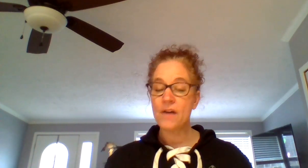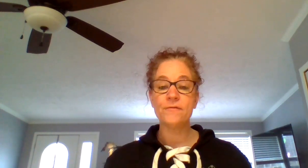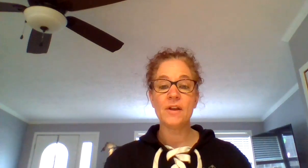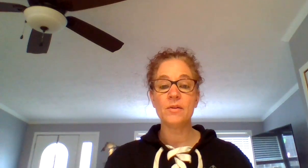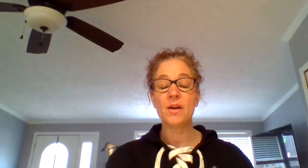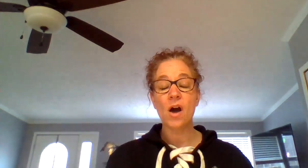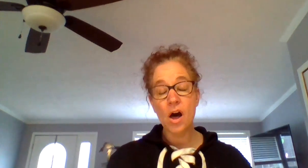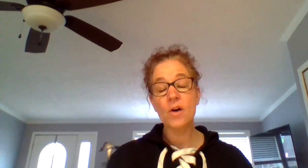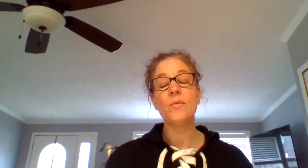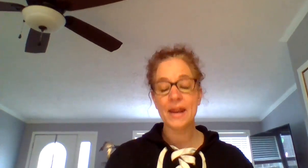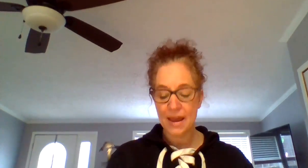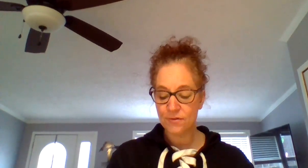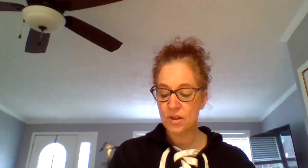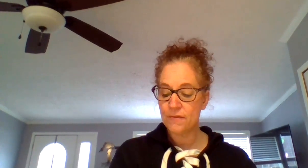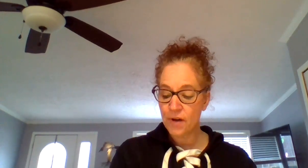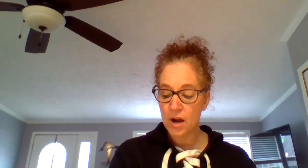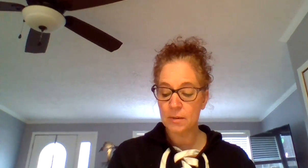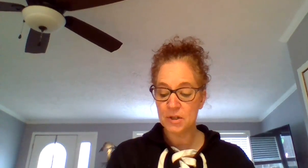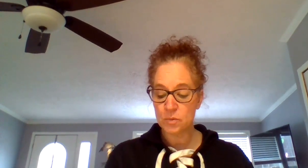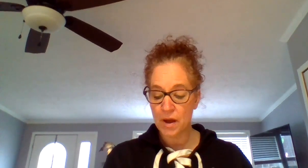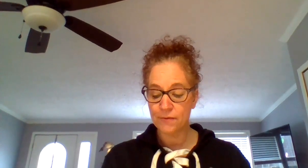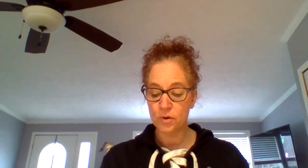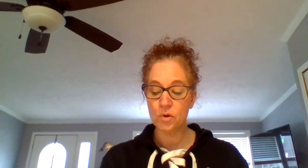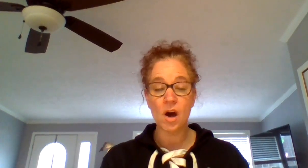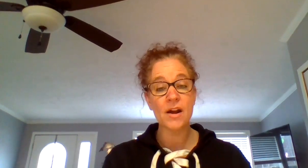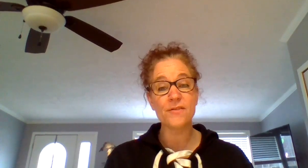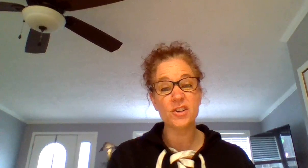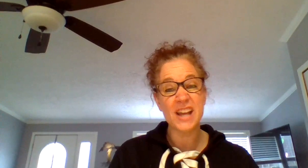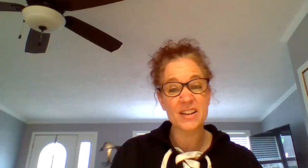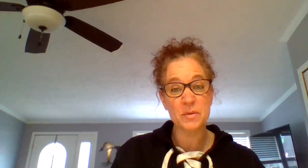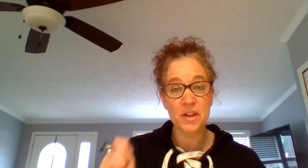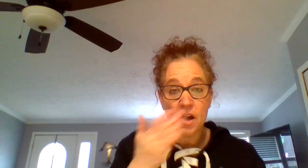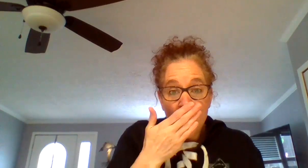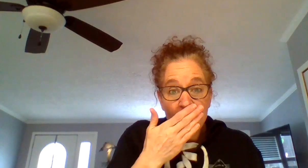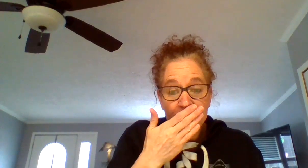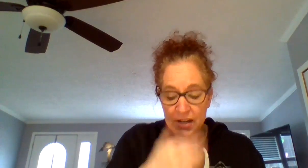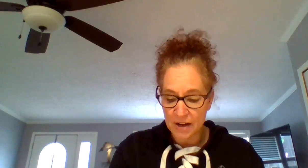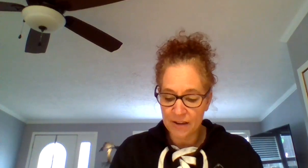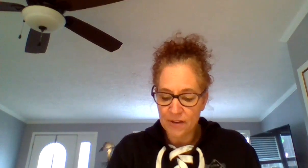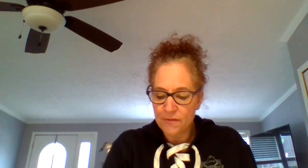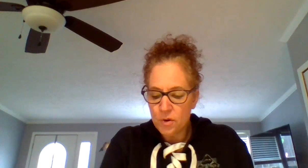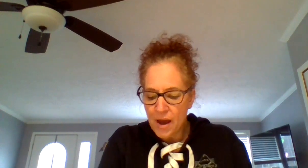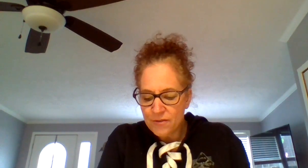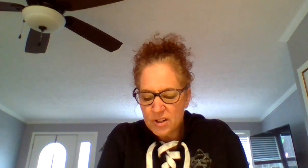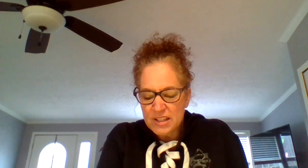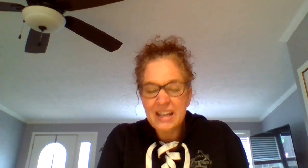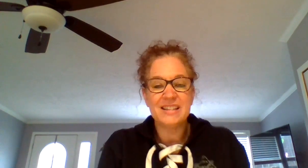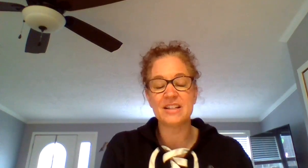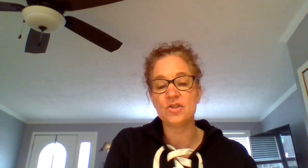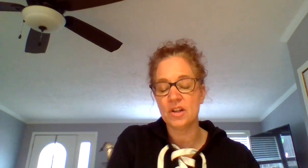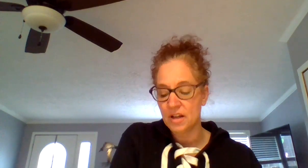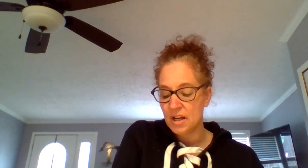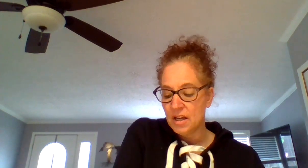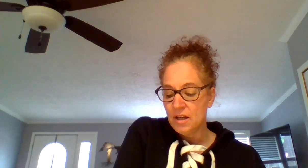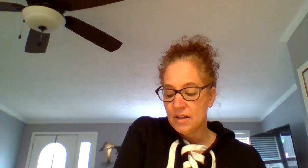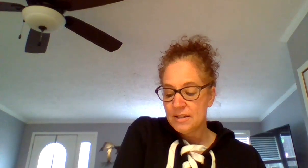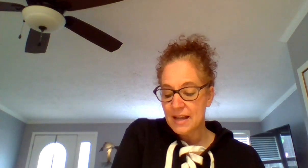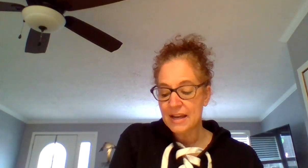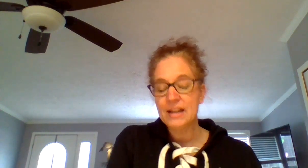off. They all ran after the farmer's wife who cut off their tails with a carving knife. Have you ever seen such a sight in